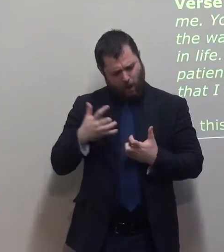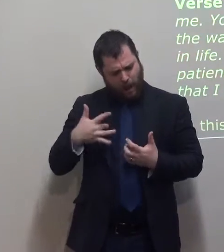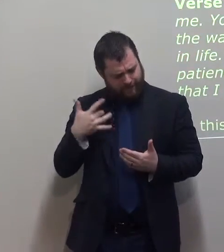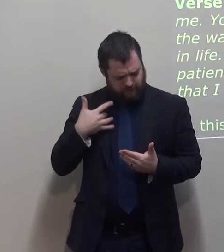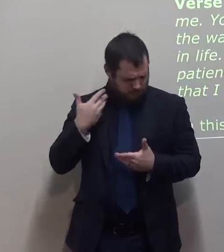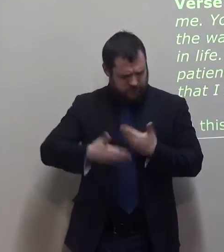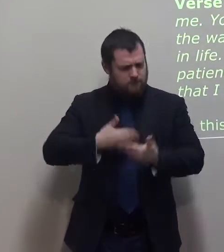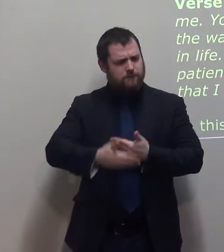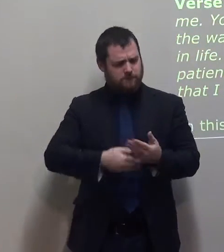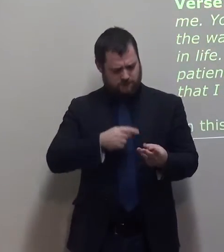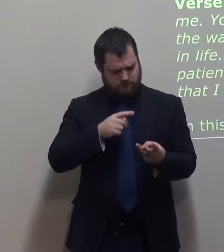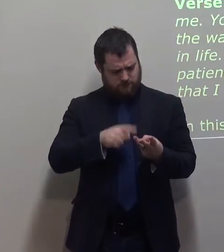You know my goal and my life.